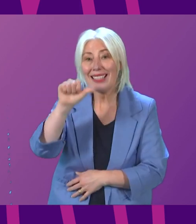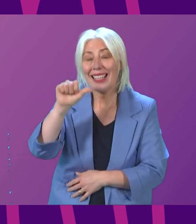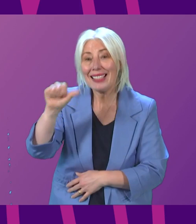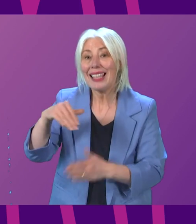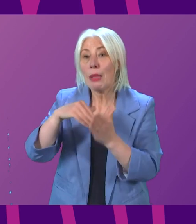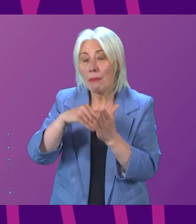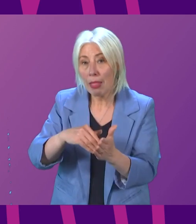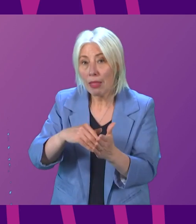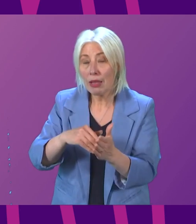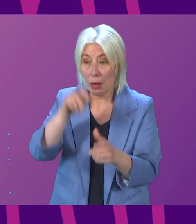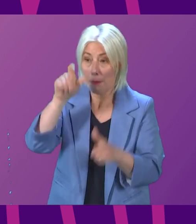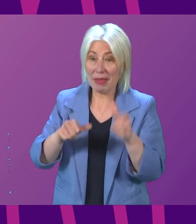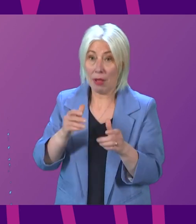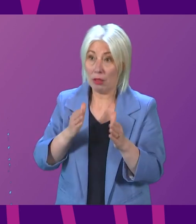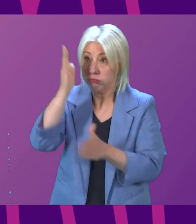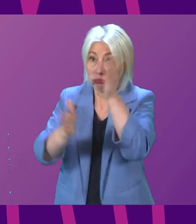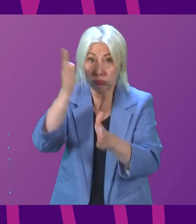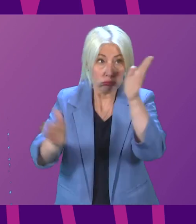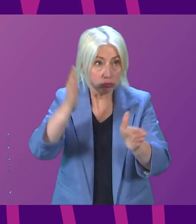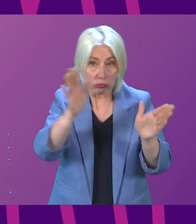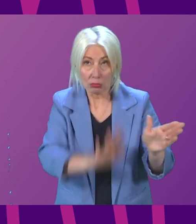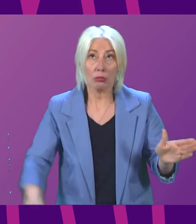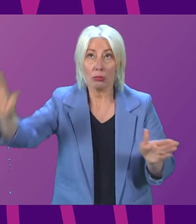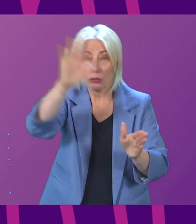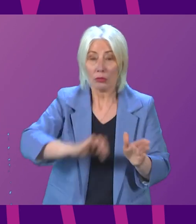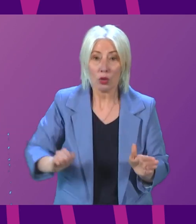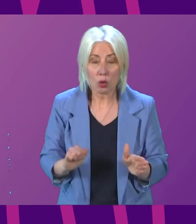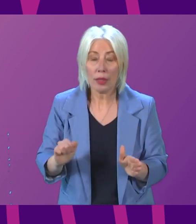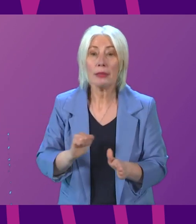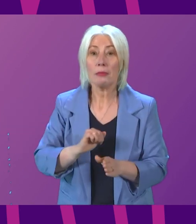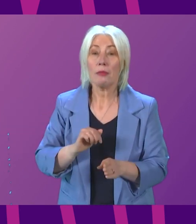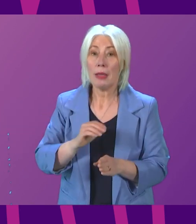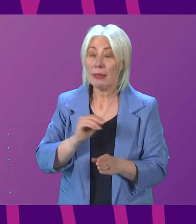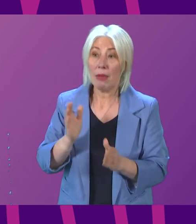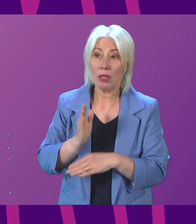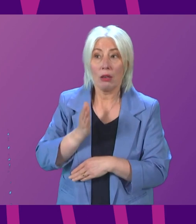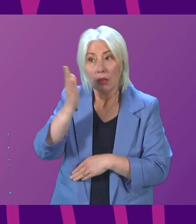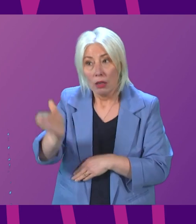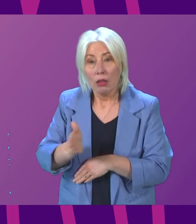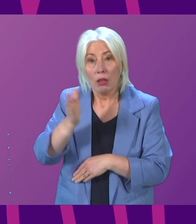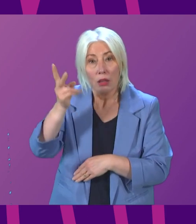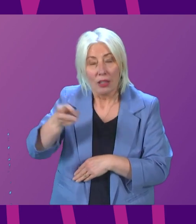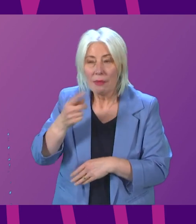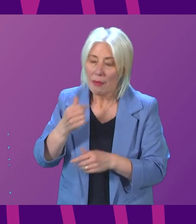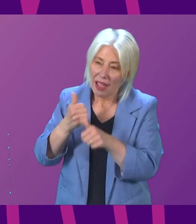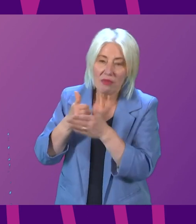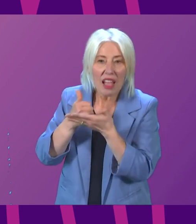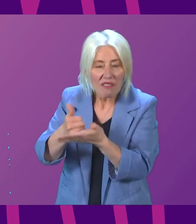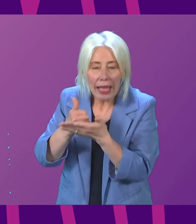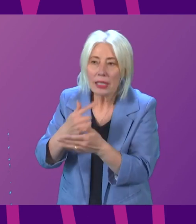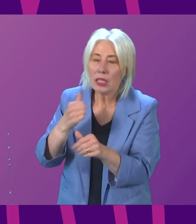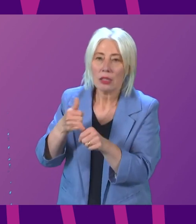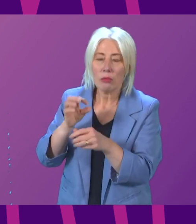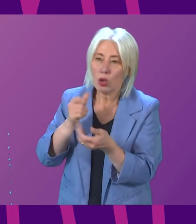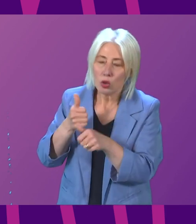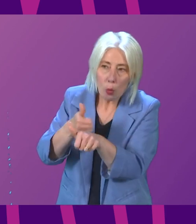million field force address visits took place, including some multiple visits with field staff providing advice and support, leaving